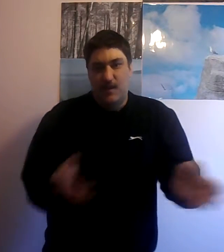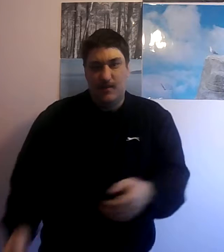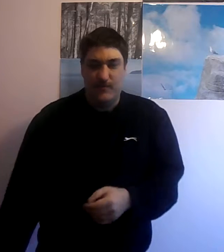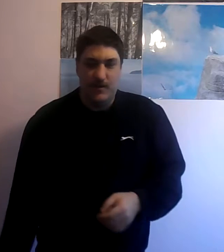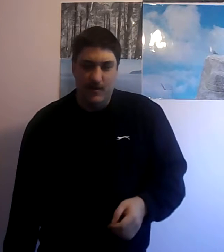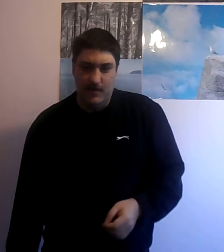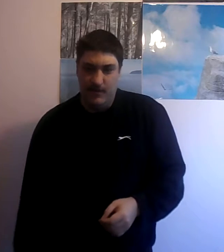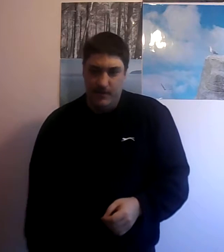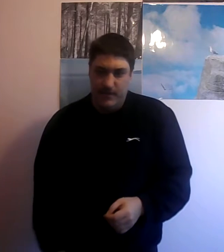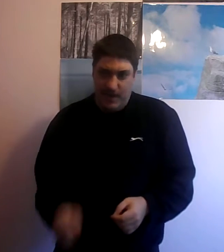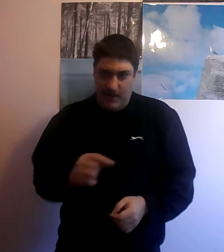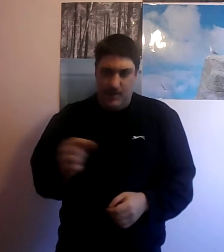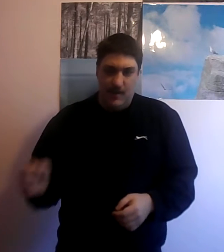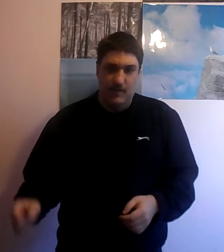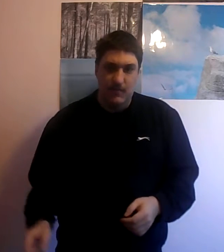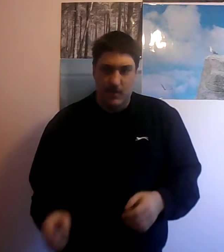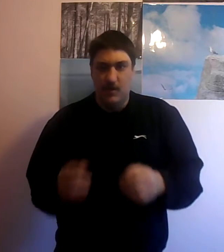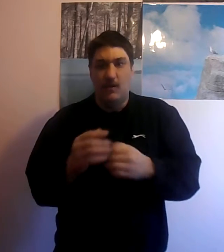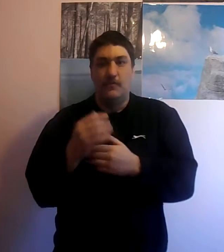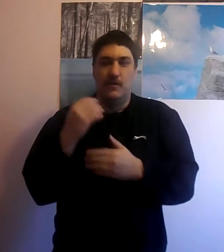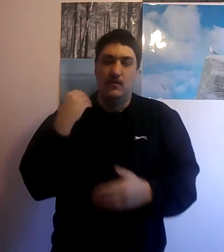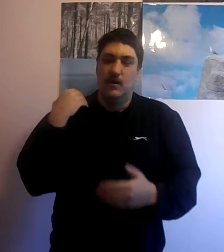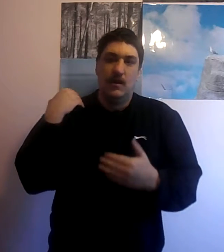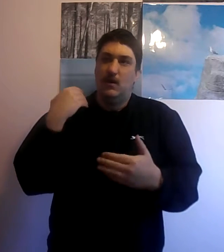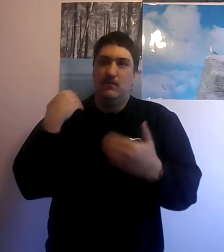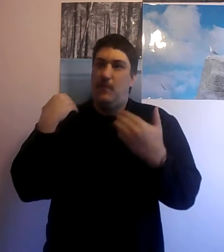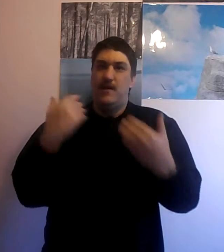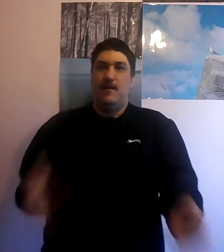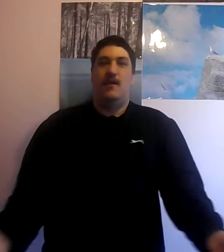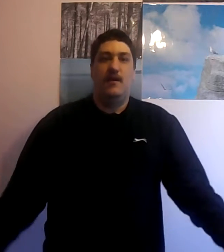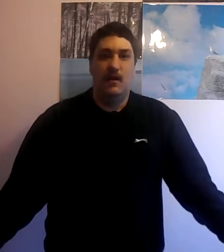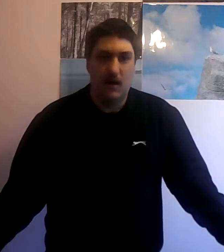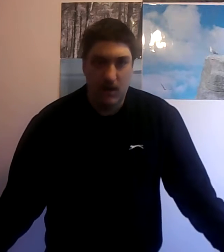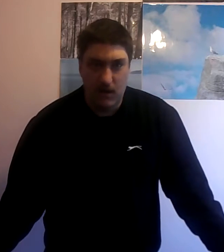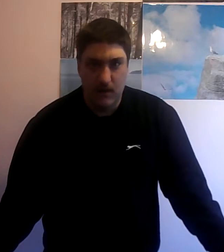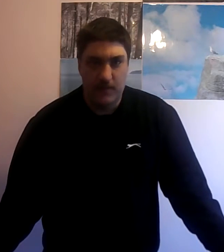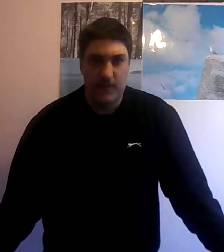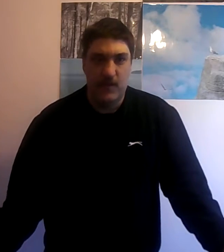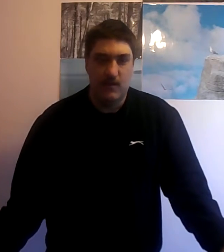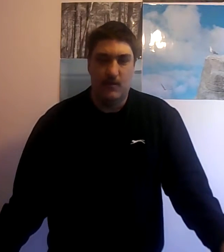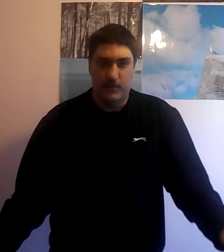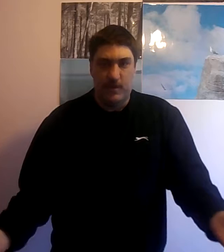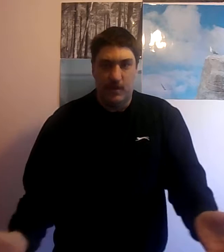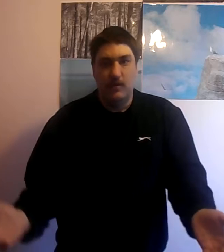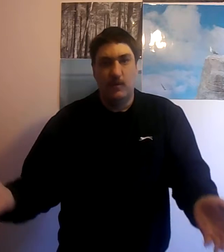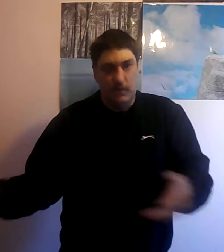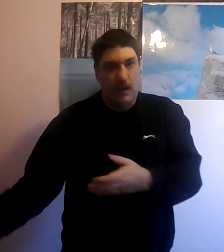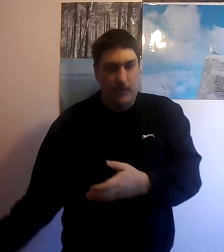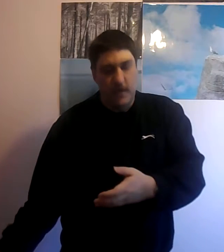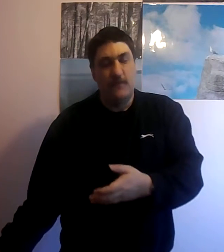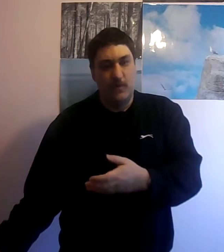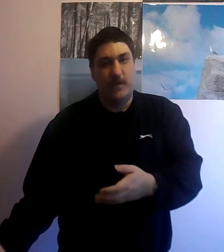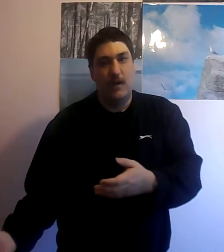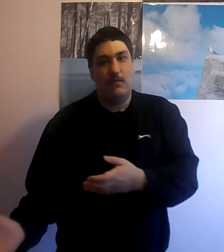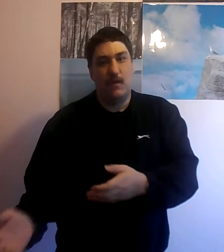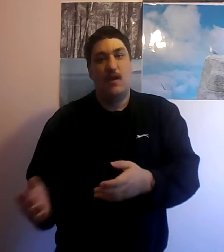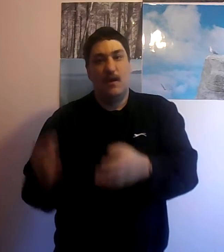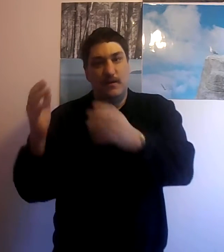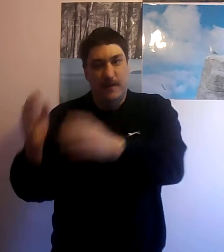to get this item you're going to go through basically things that will kill you about three or four times to get